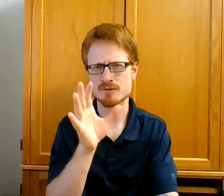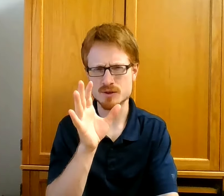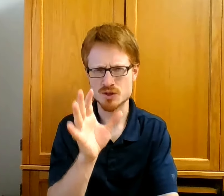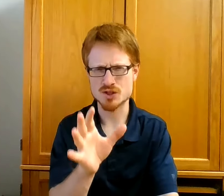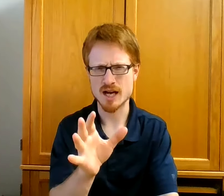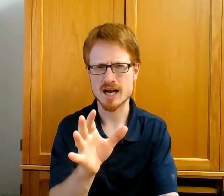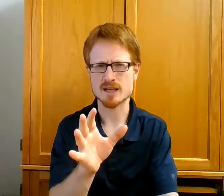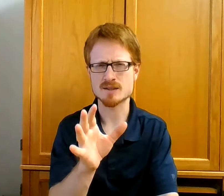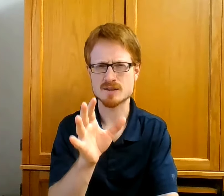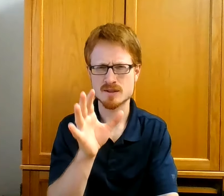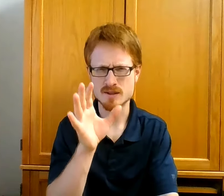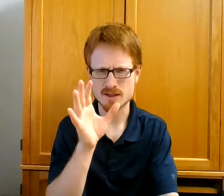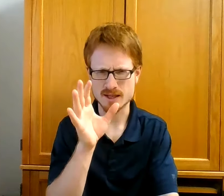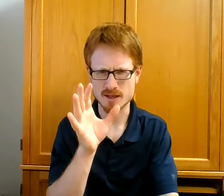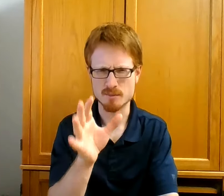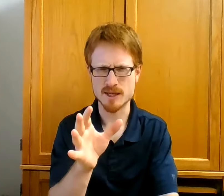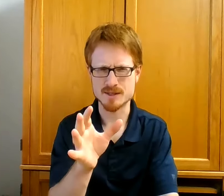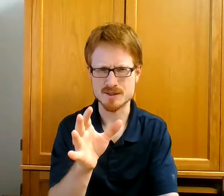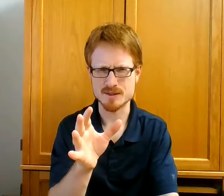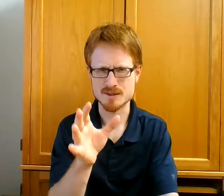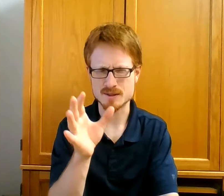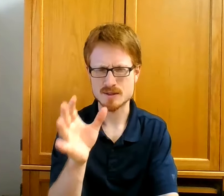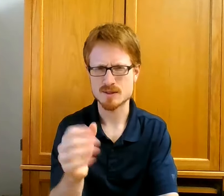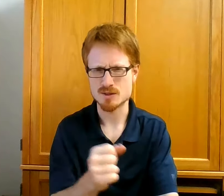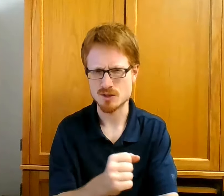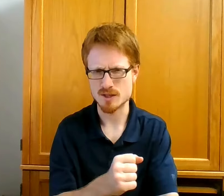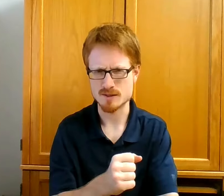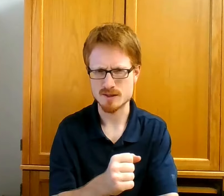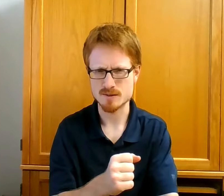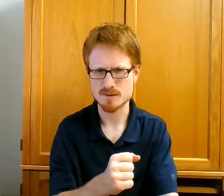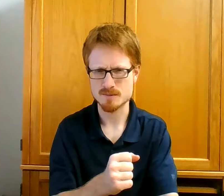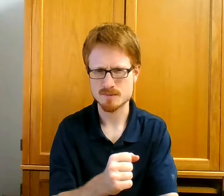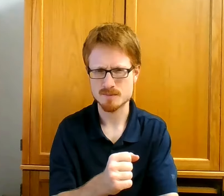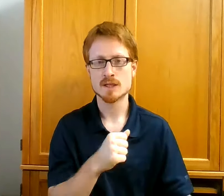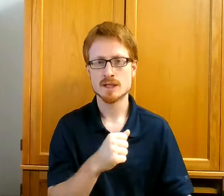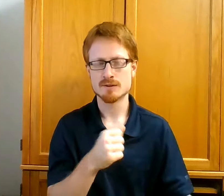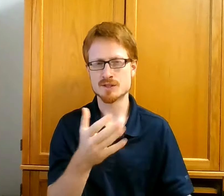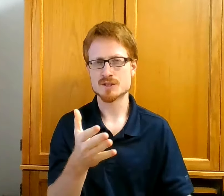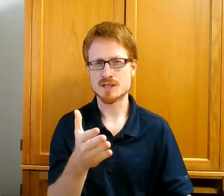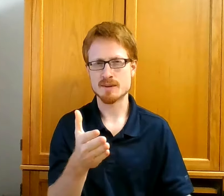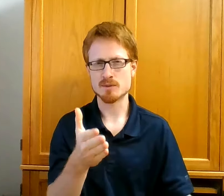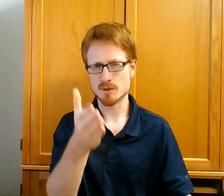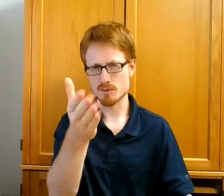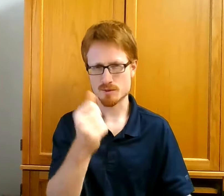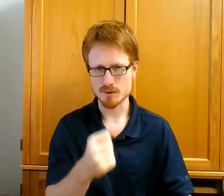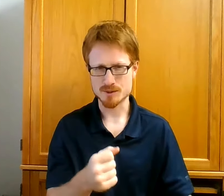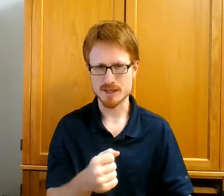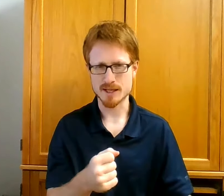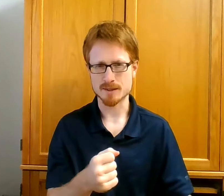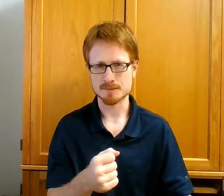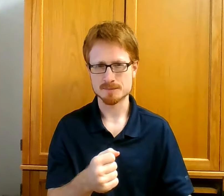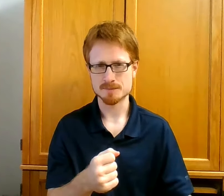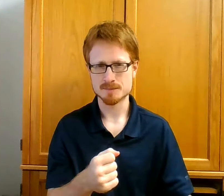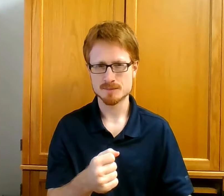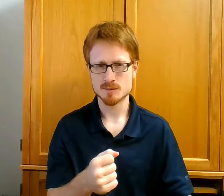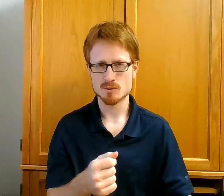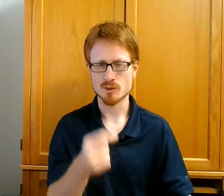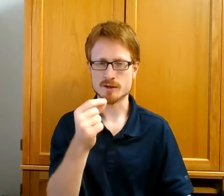shocks and amazes Jesus. If Jesus came to be with you today, would he